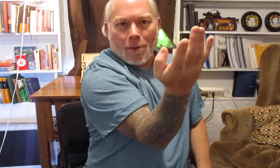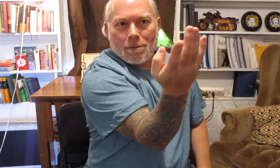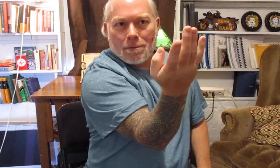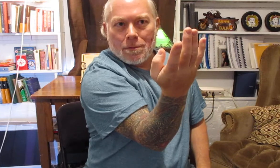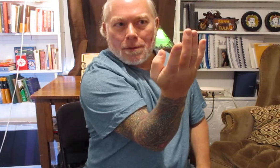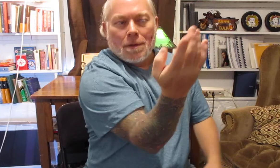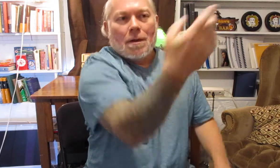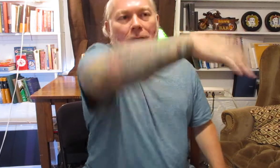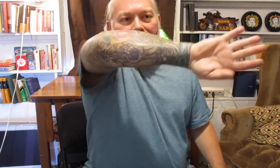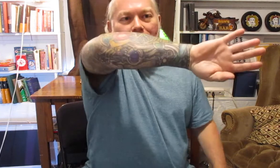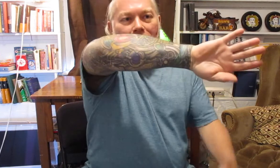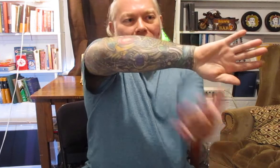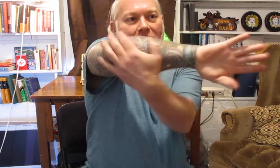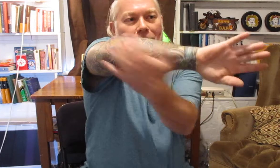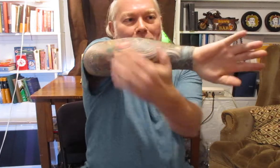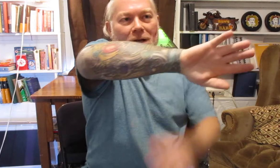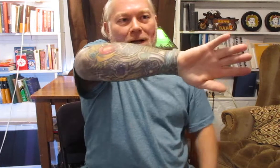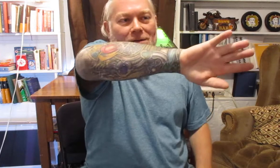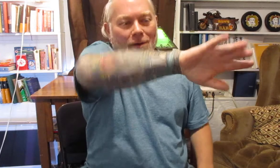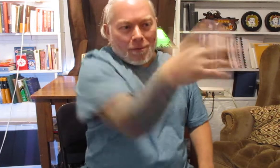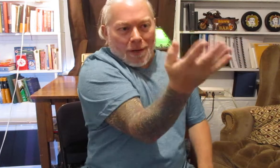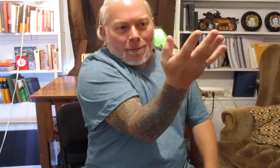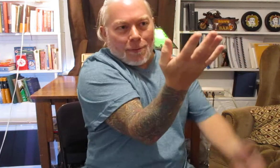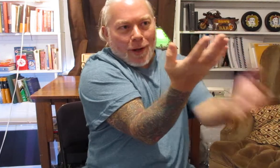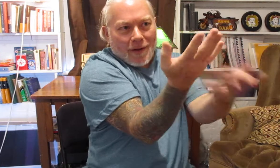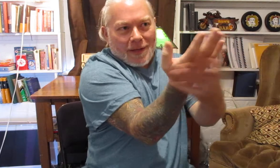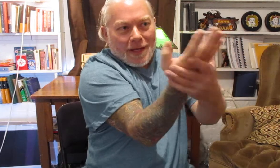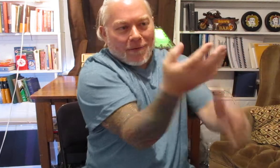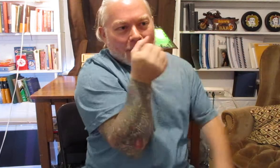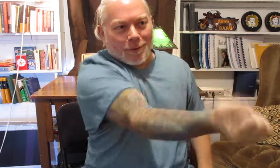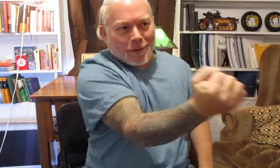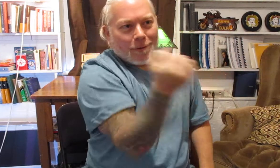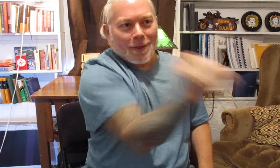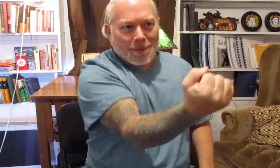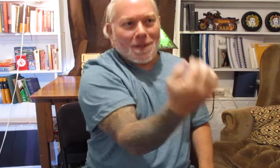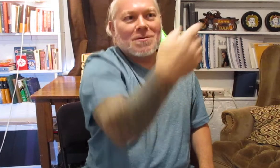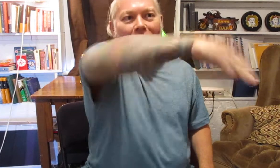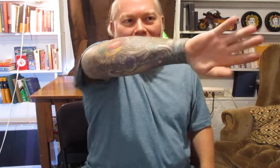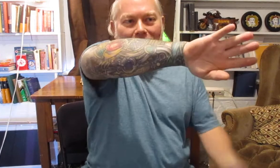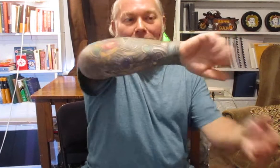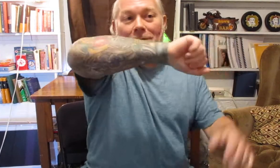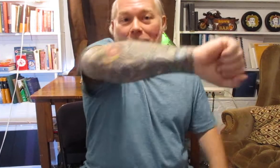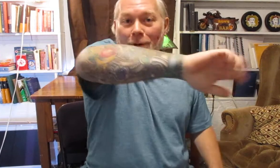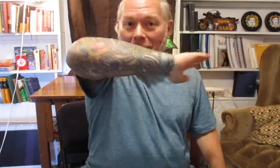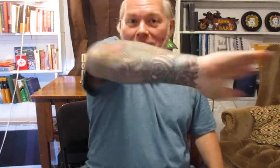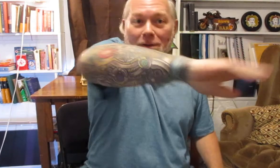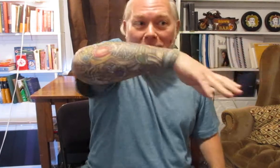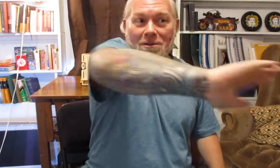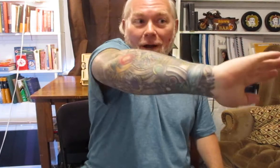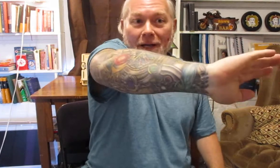and so then that protects so meanwhile at the end of our tool we can be striking so we can actually be striking